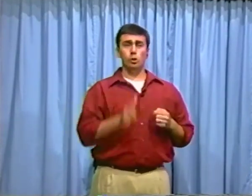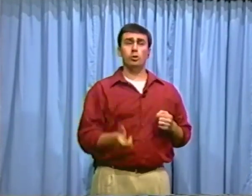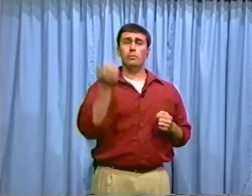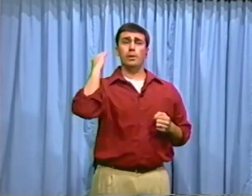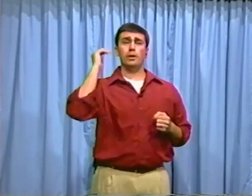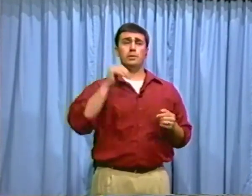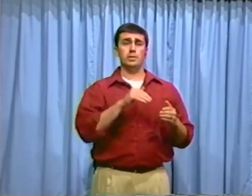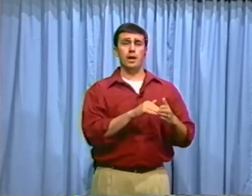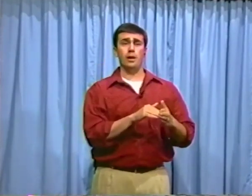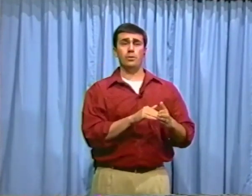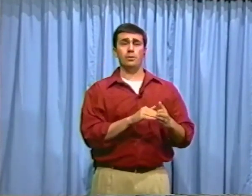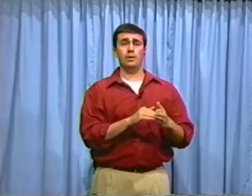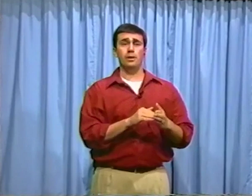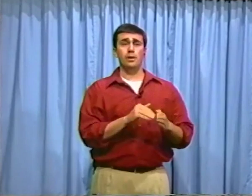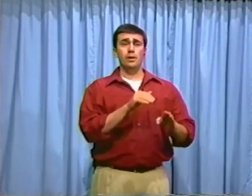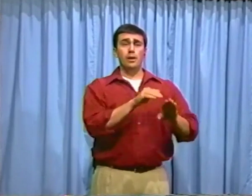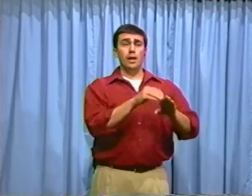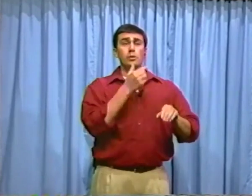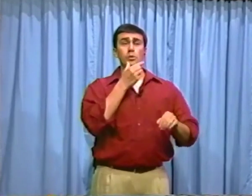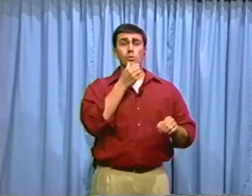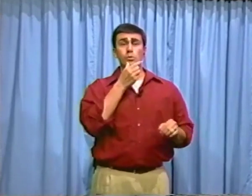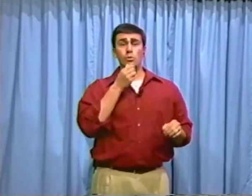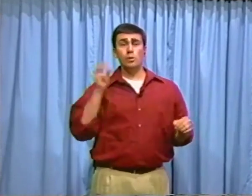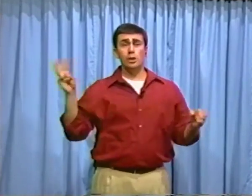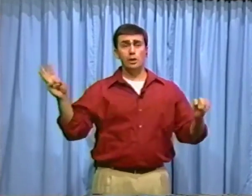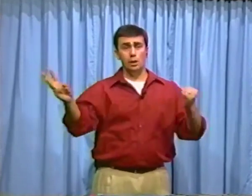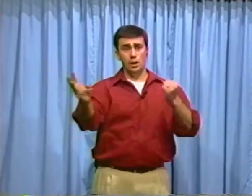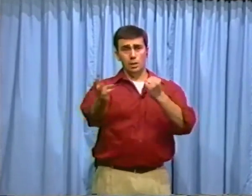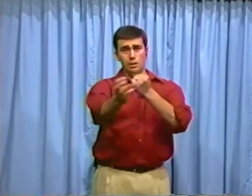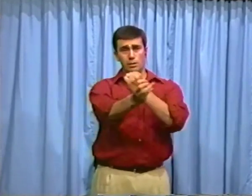look back down at who we love?